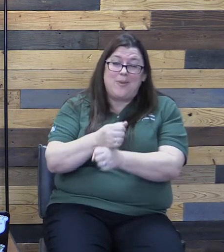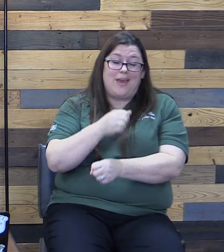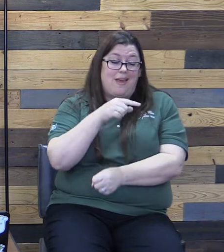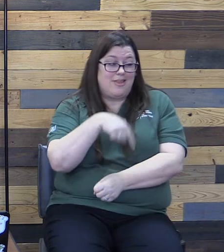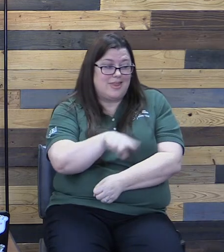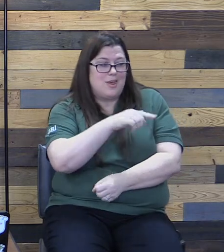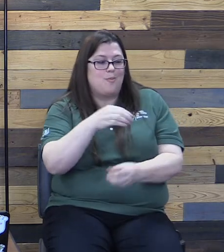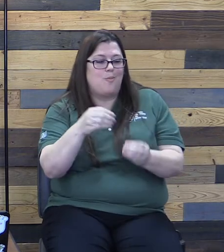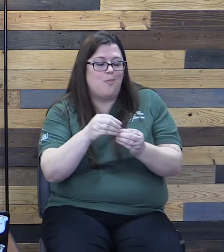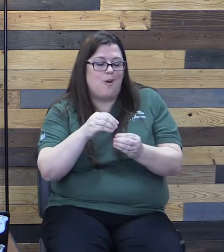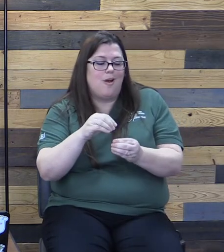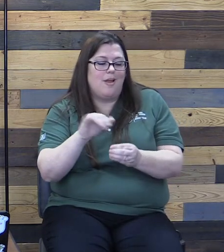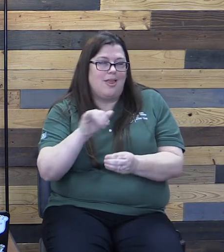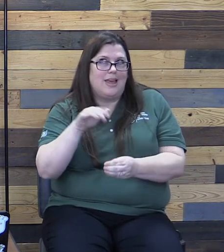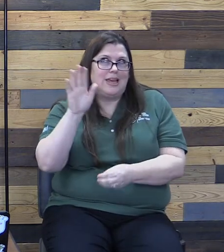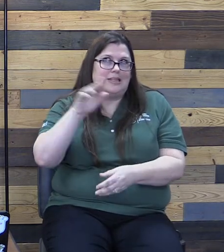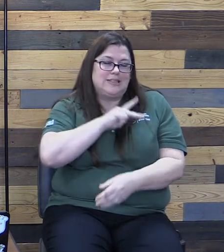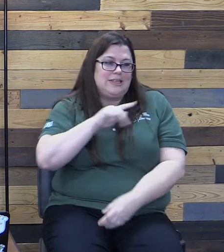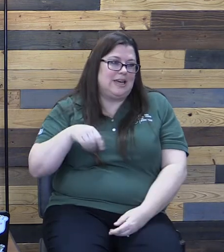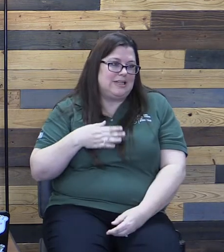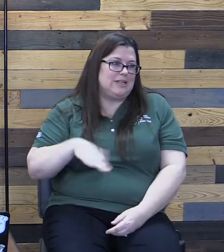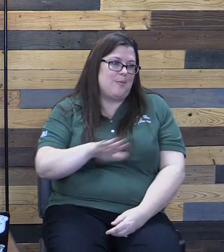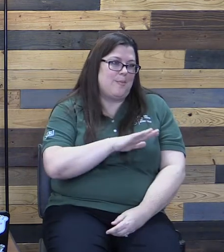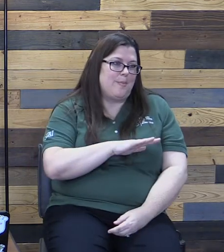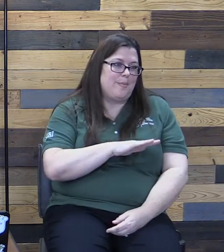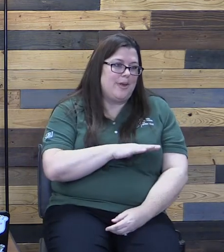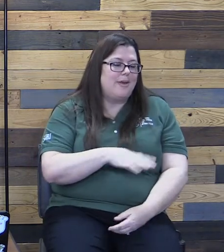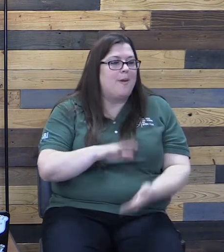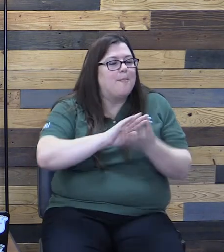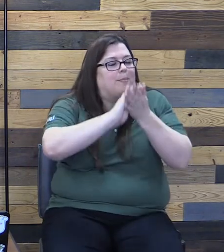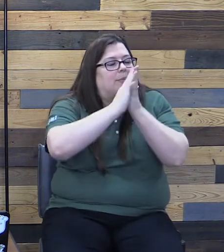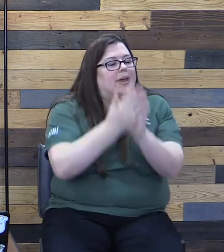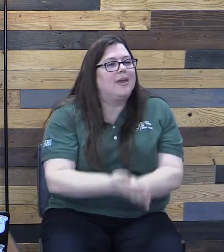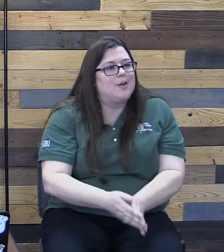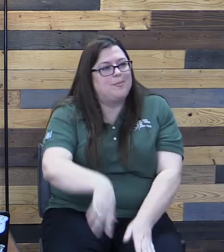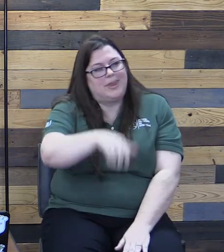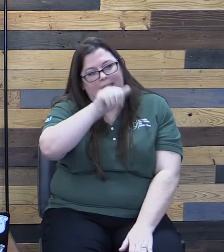Be the agent of change if you see something that needs it.